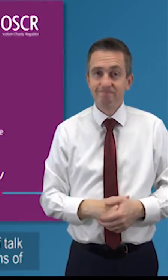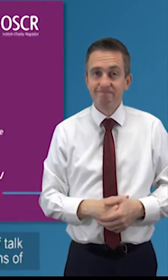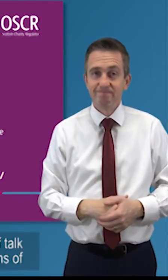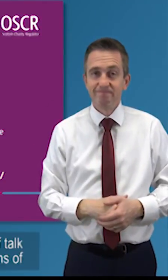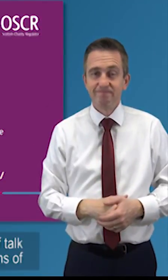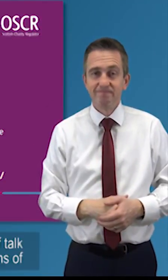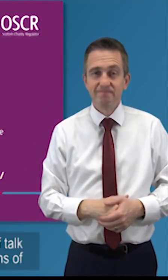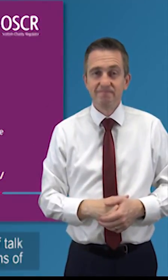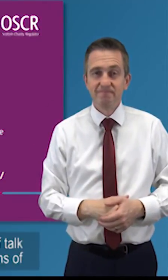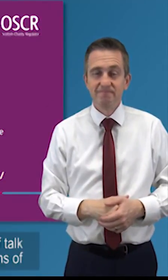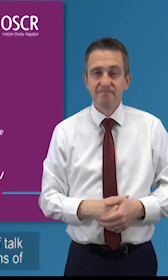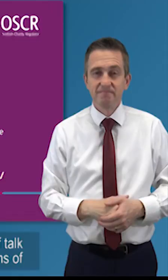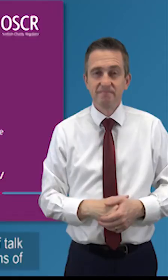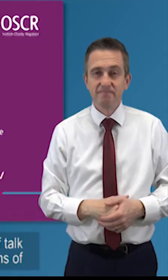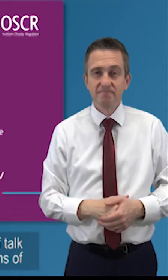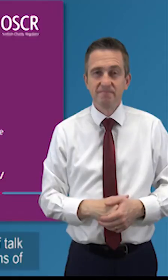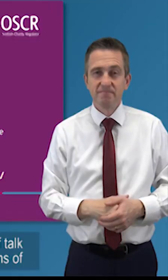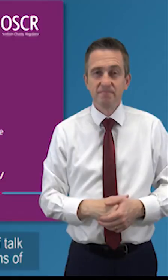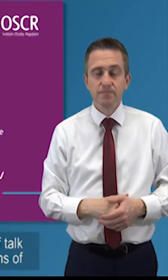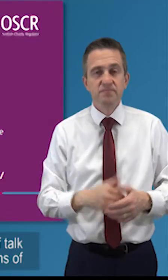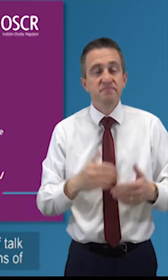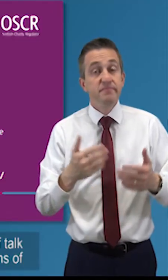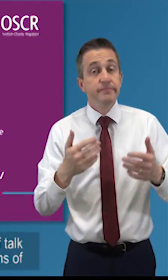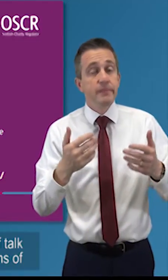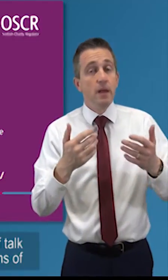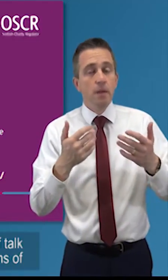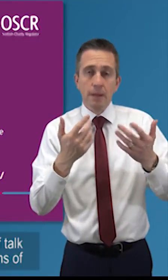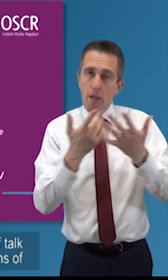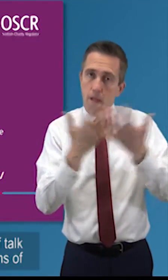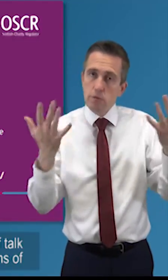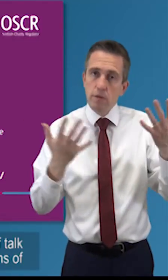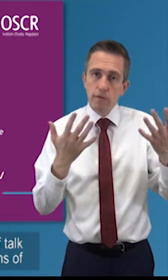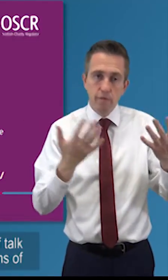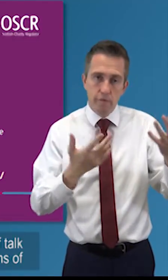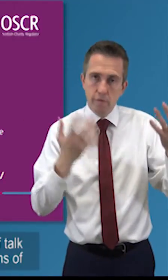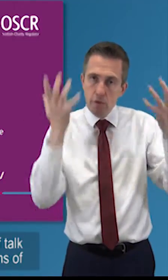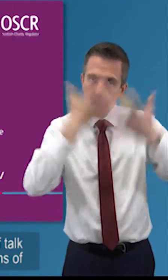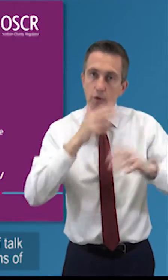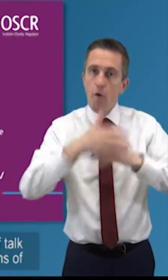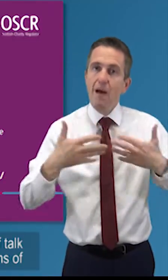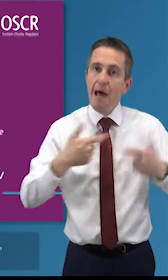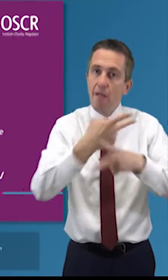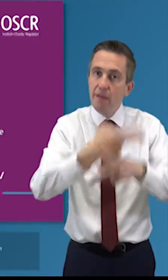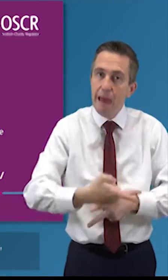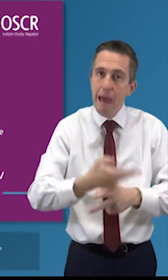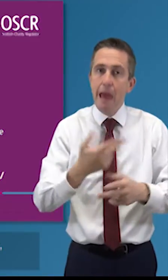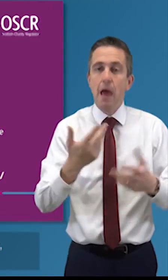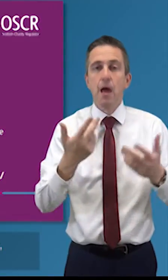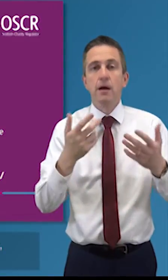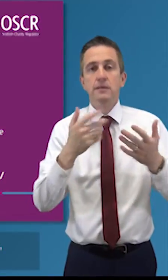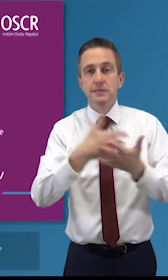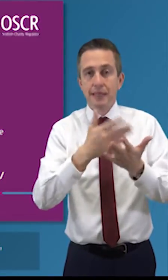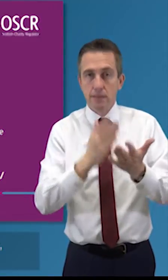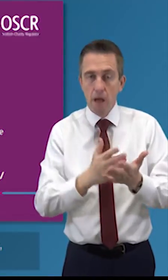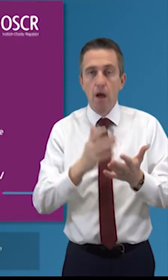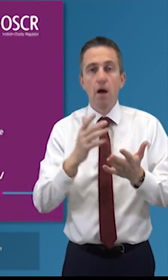uh specific central impacts we've you know there's been a lot of talk about the impact on the healthcare sector uh in terms of availability of